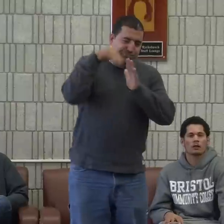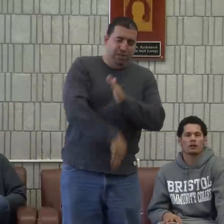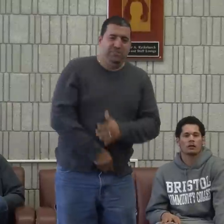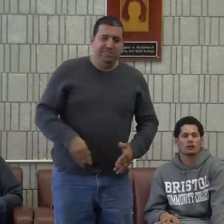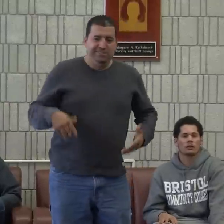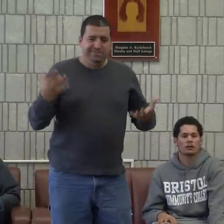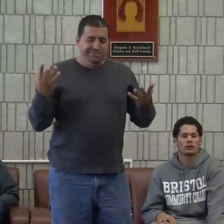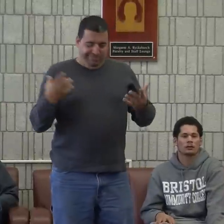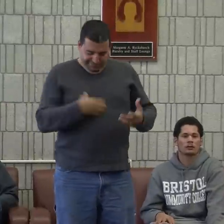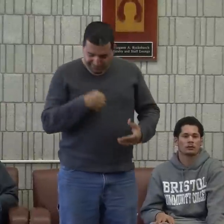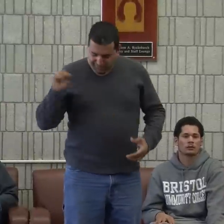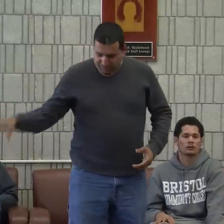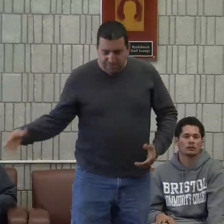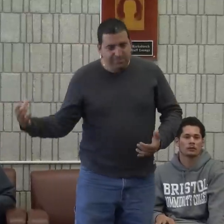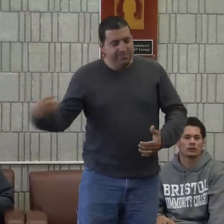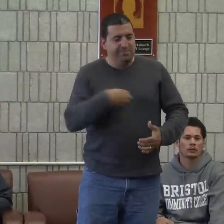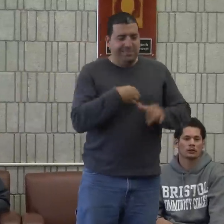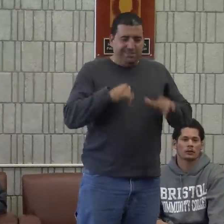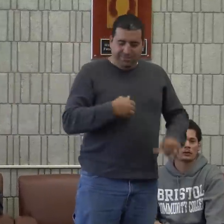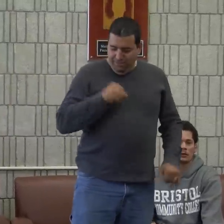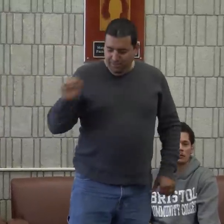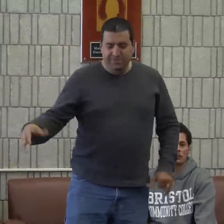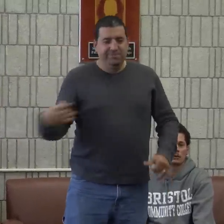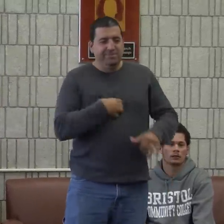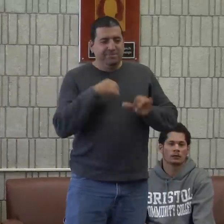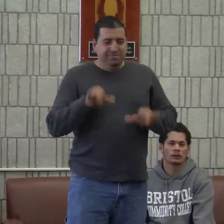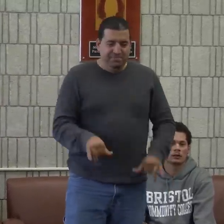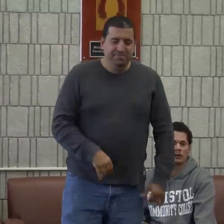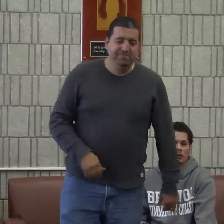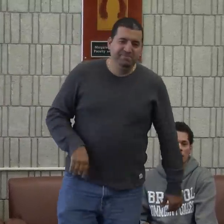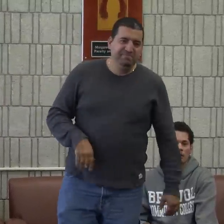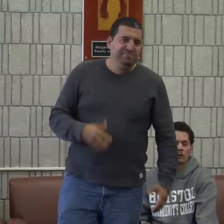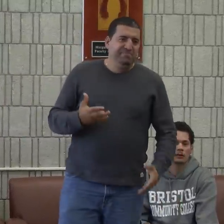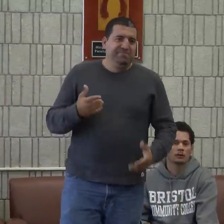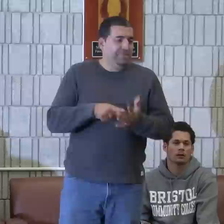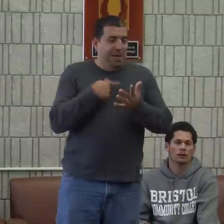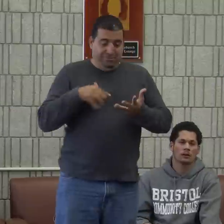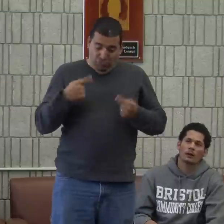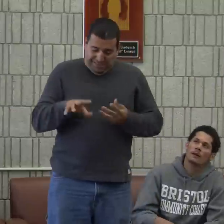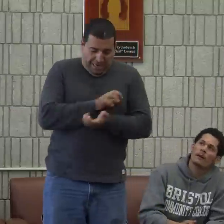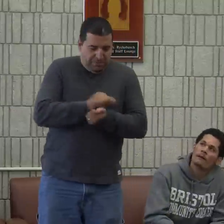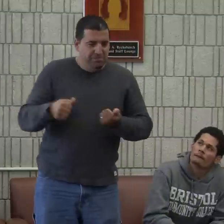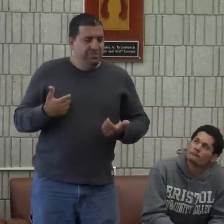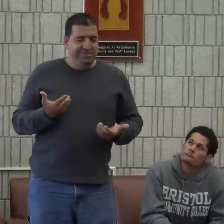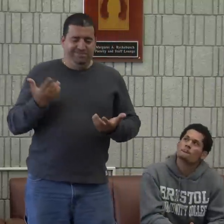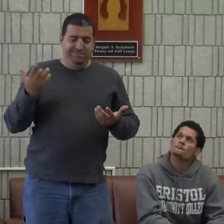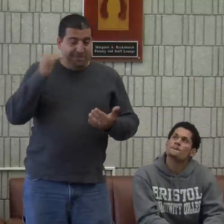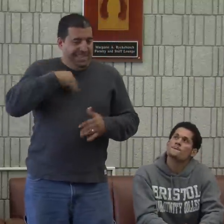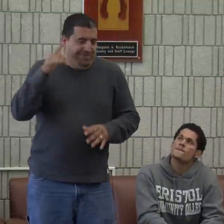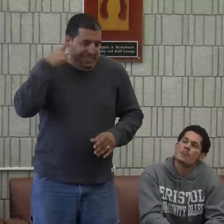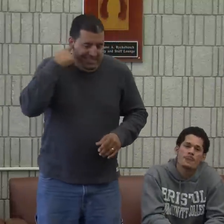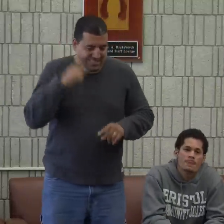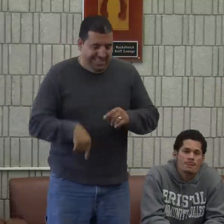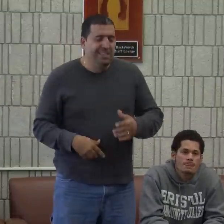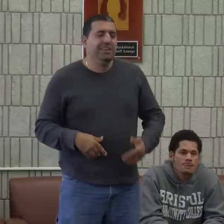heard anything. I was totally deaf, so I removed that, and they kept putting it on my chest, and I kept removing it. And I tried to destroy it.